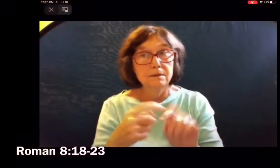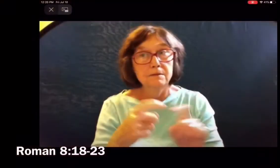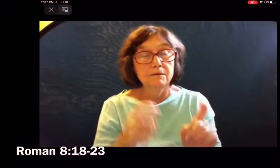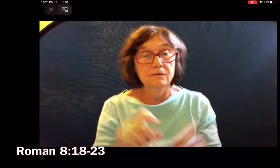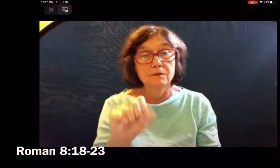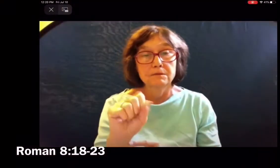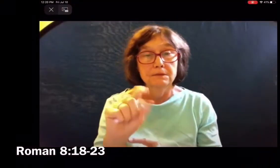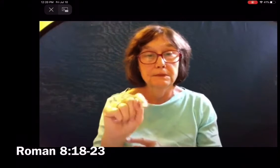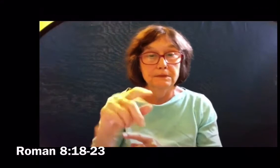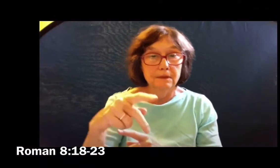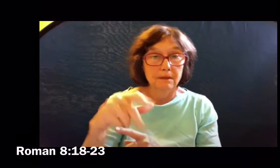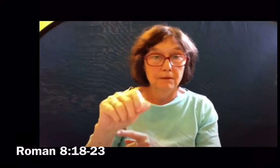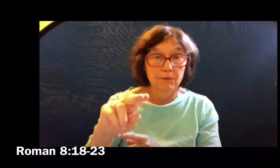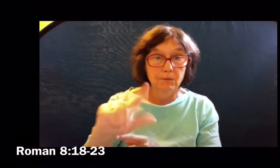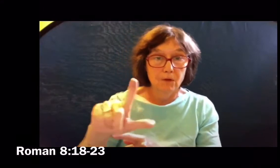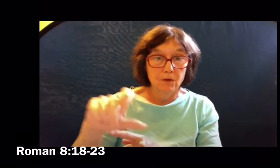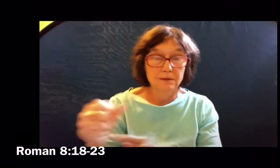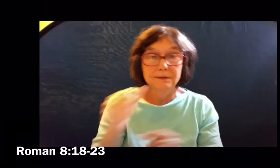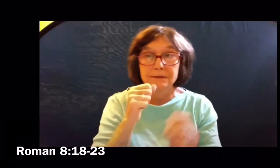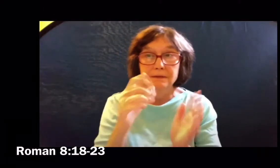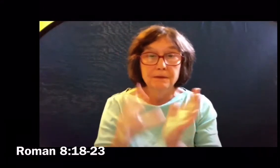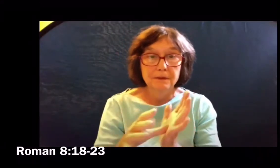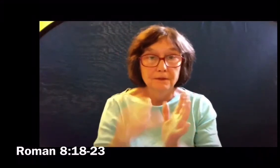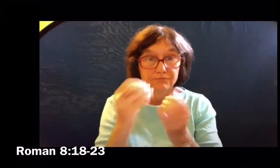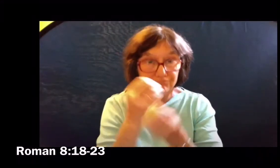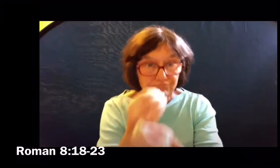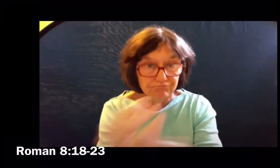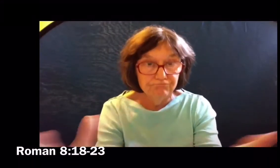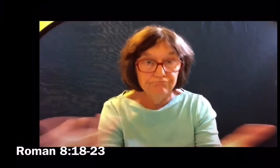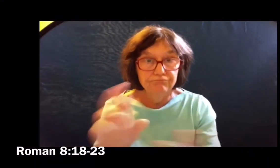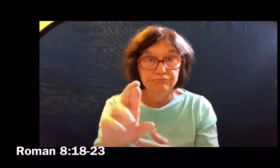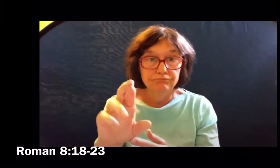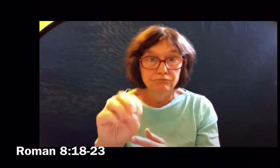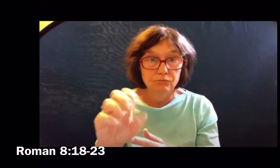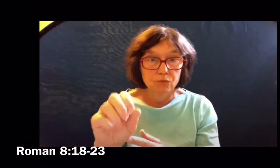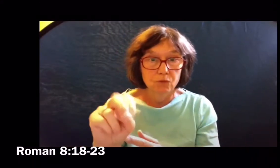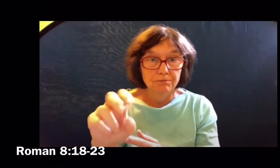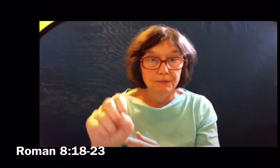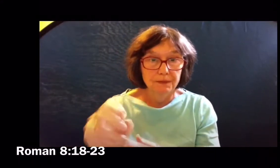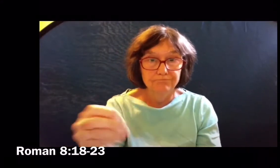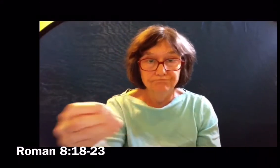A reading from St. Paul's Letter to the Romans.